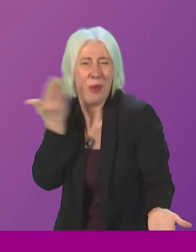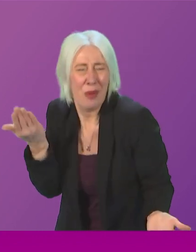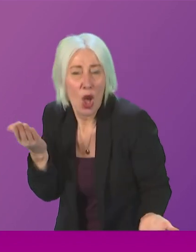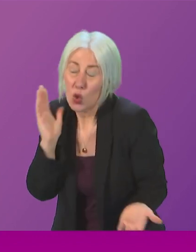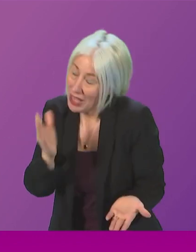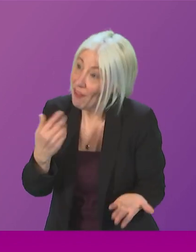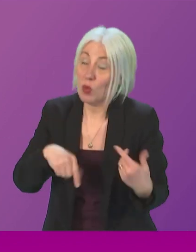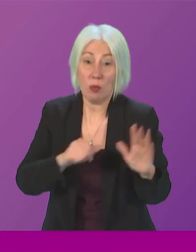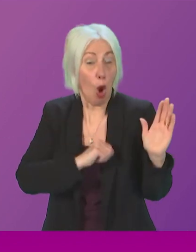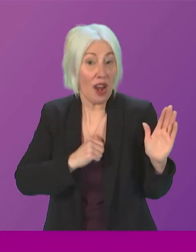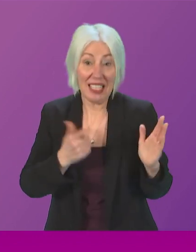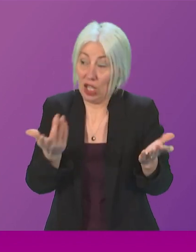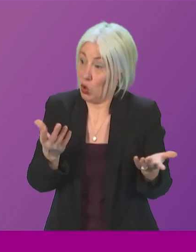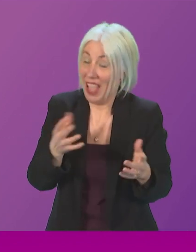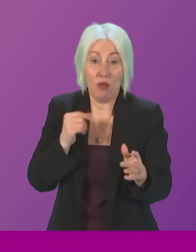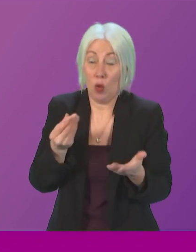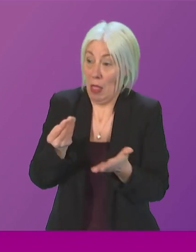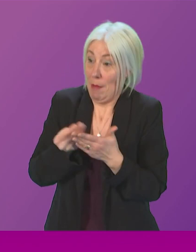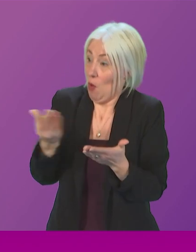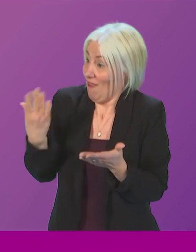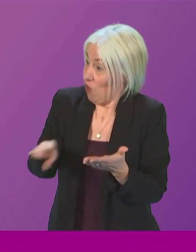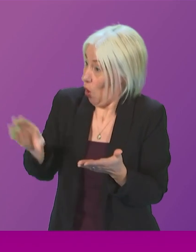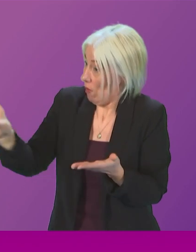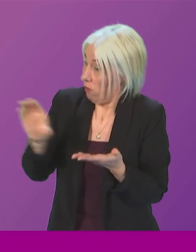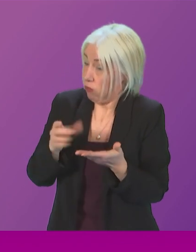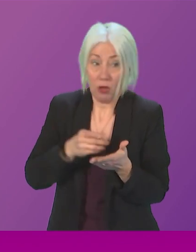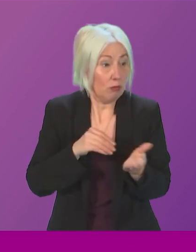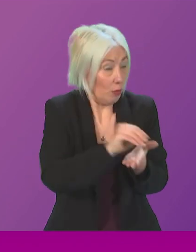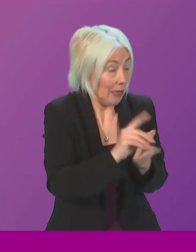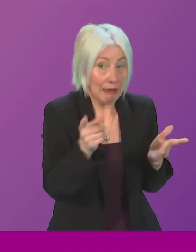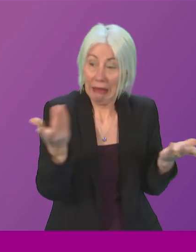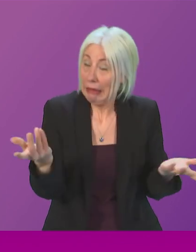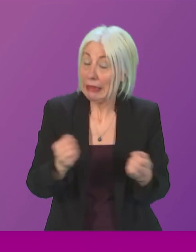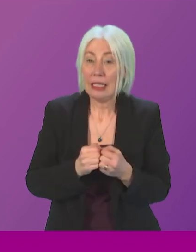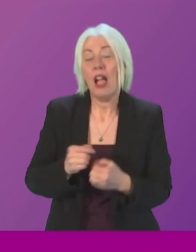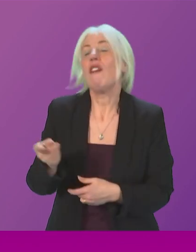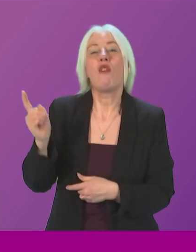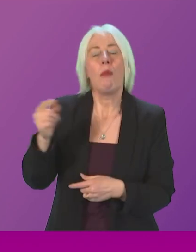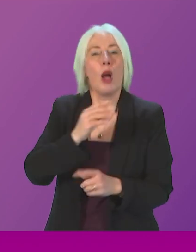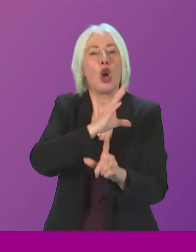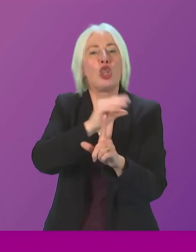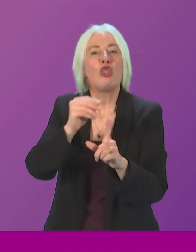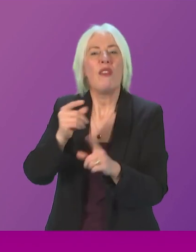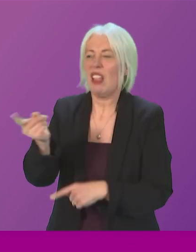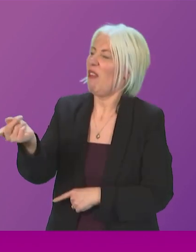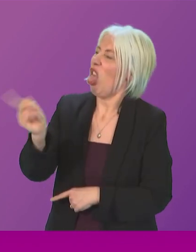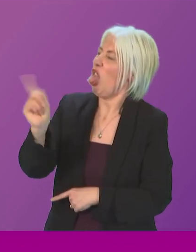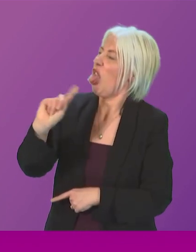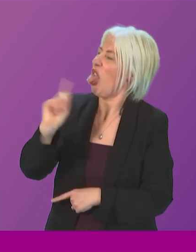were up front about that so we'll take those tough decisions we certainly won't take lectures from a Conservative member of course their